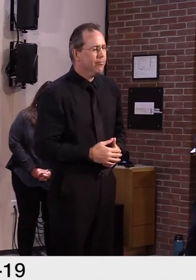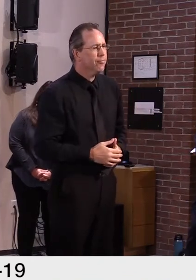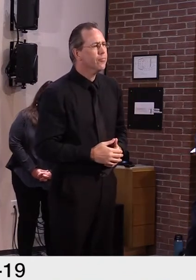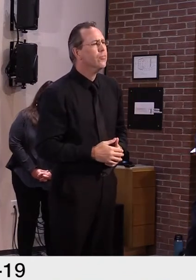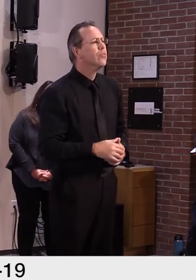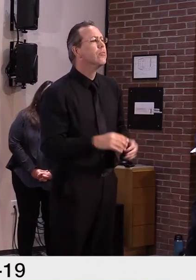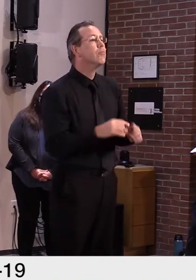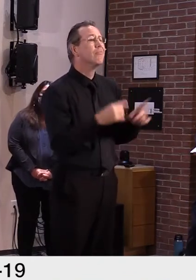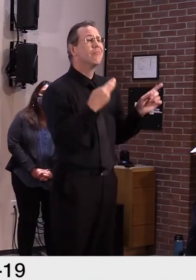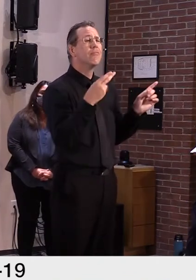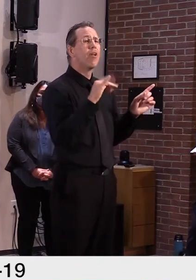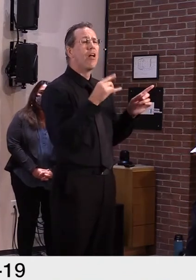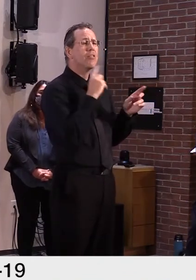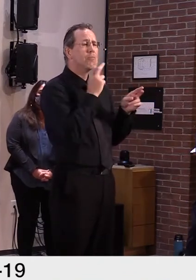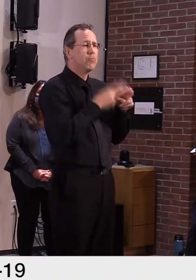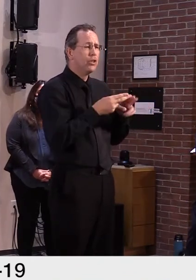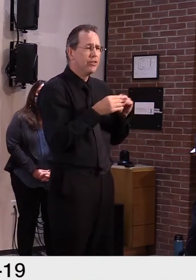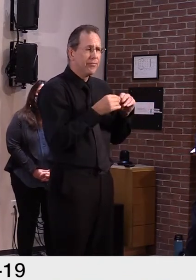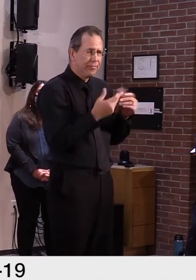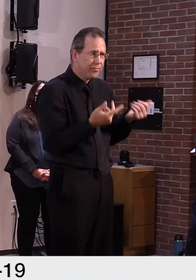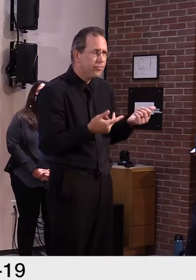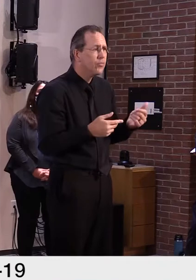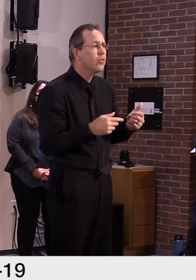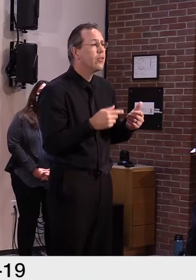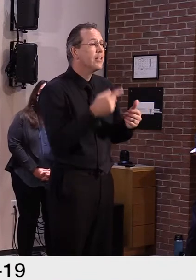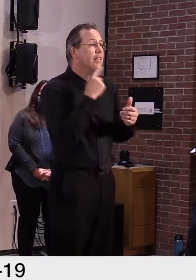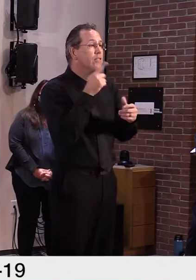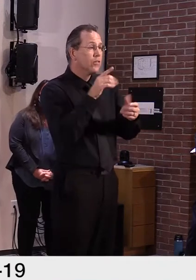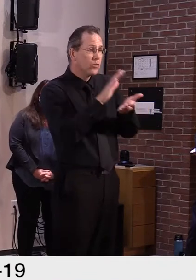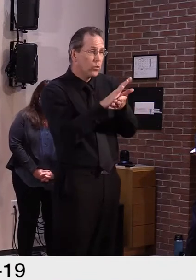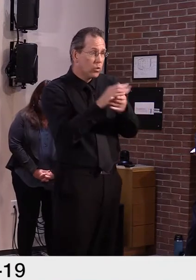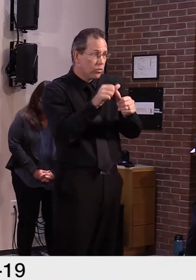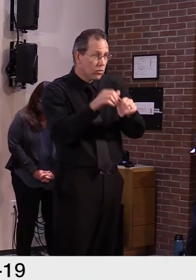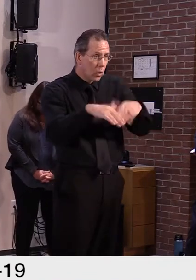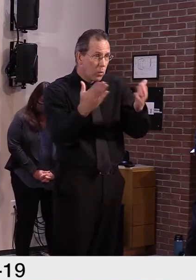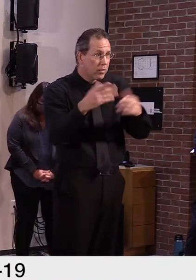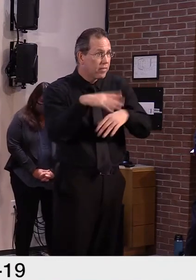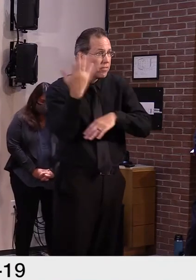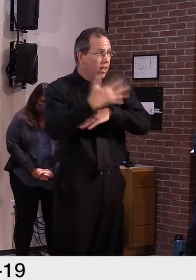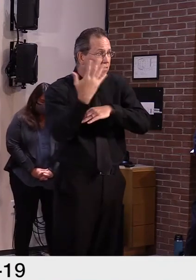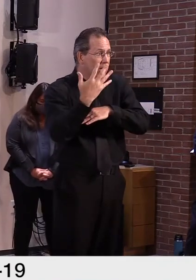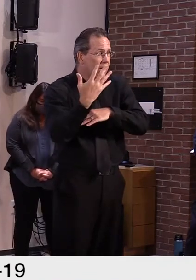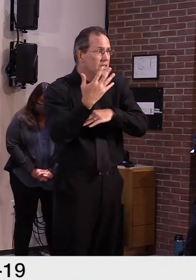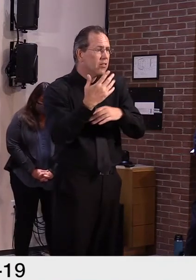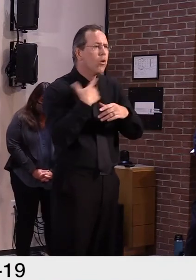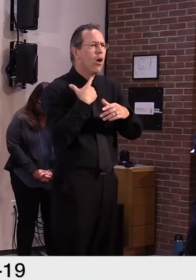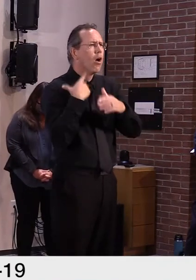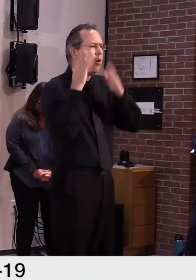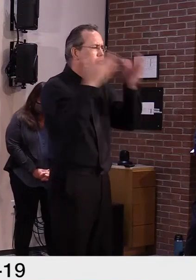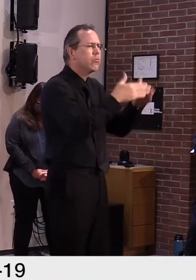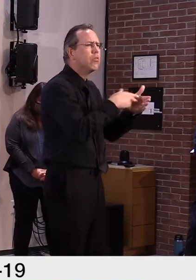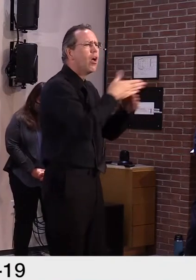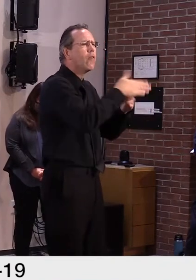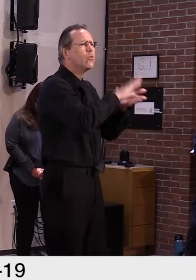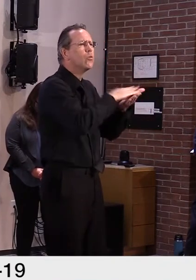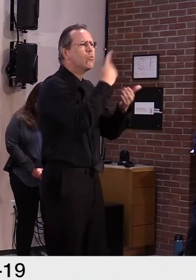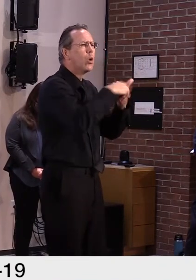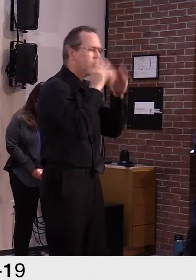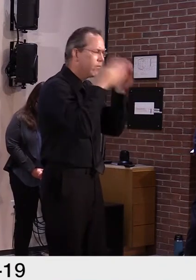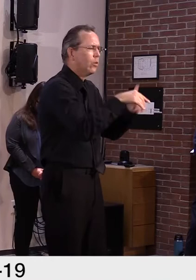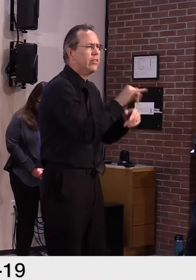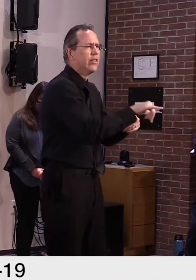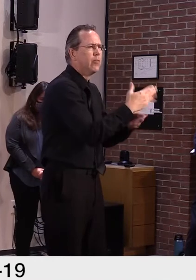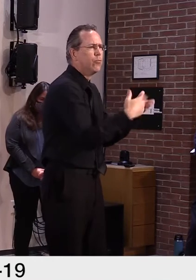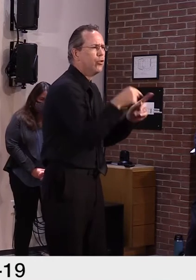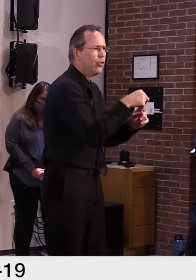after school is going to be necessary as well. So it's all good for all of us. Okay. Thank you.